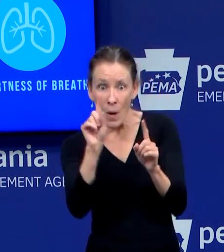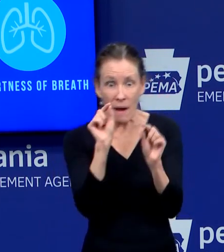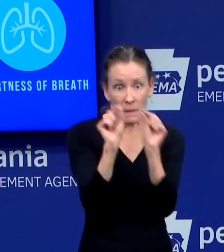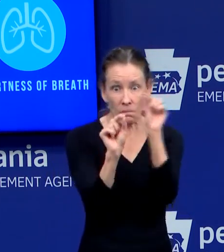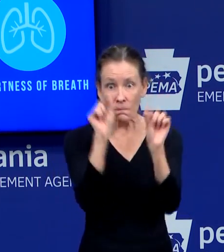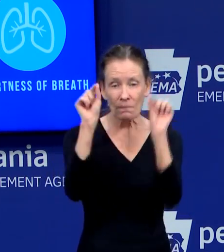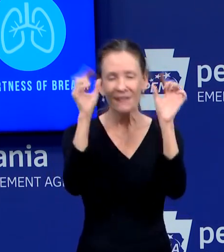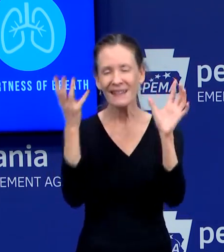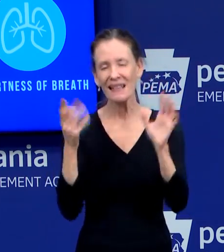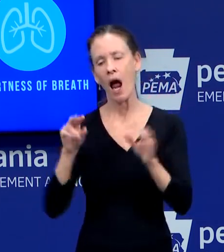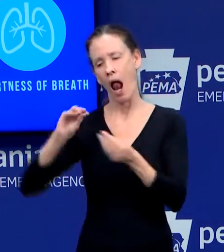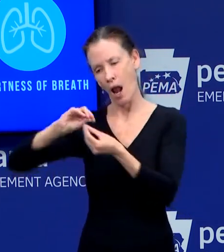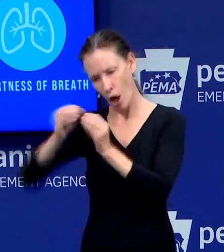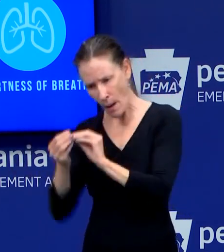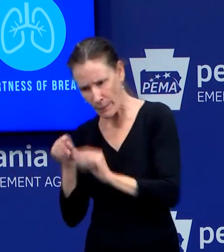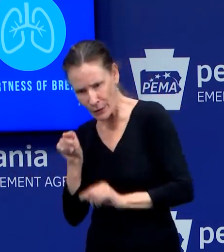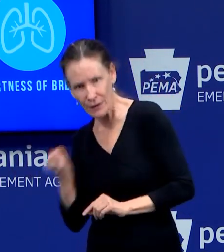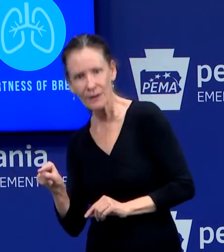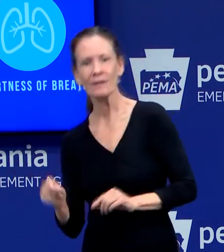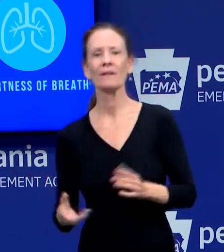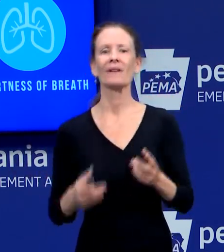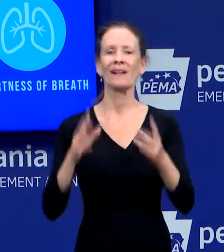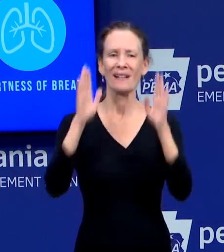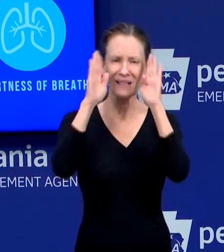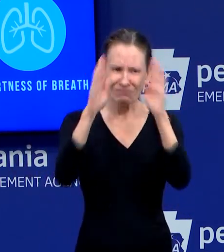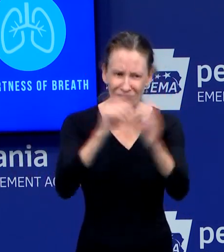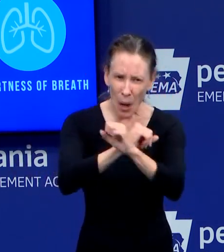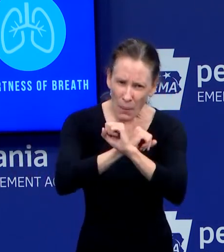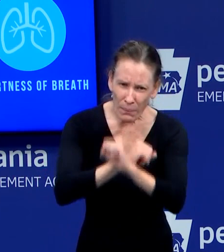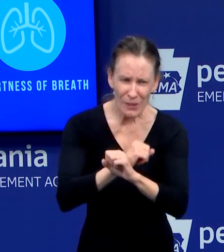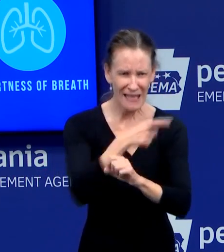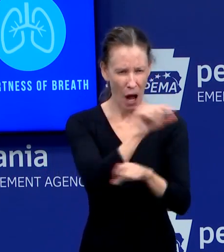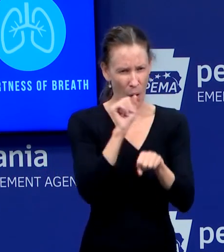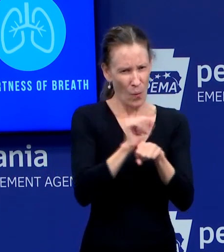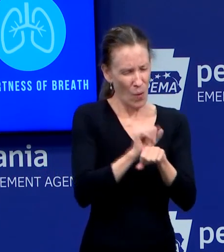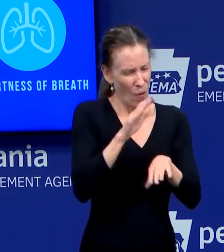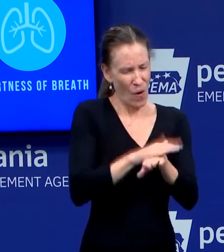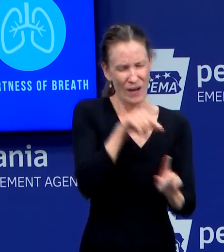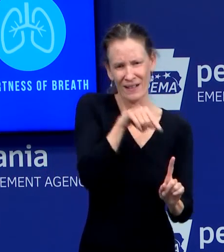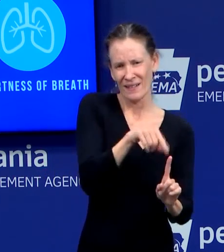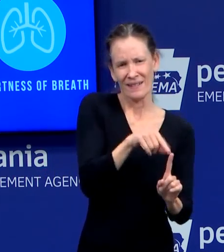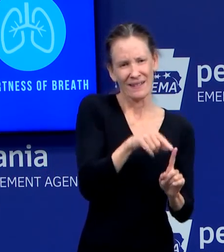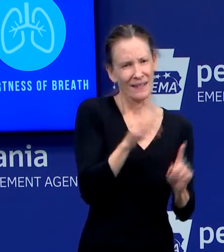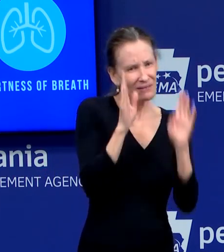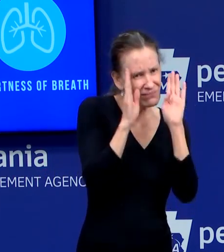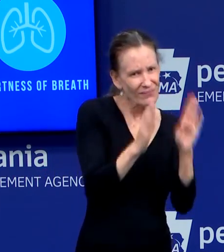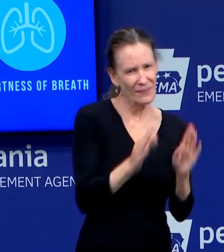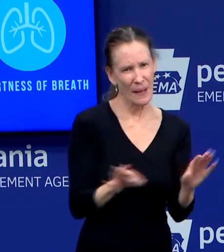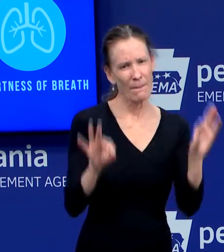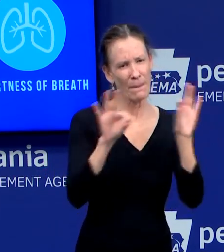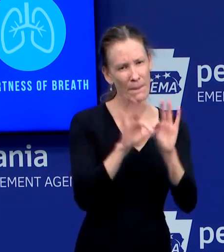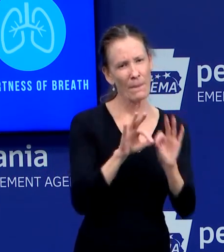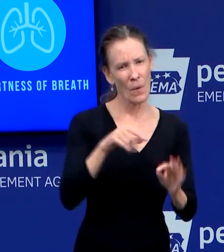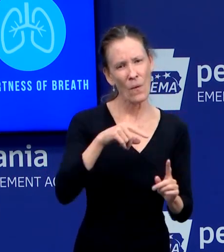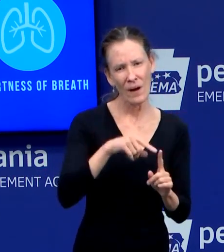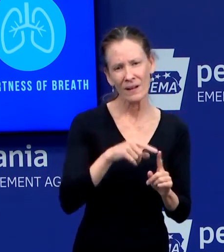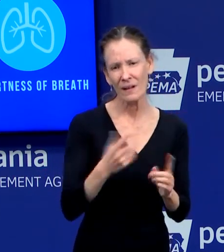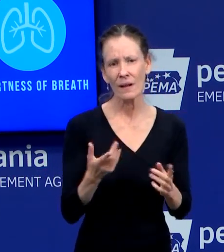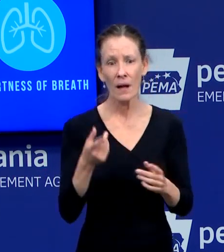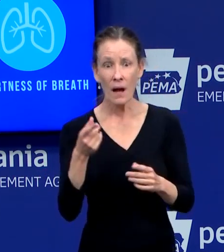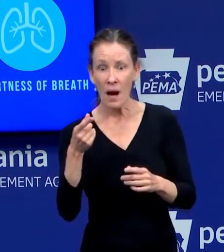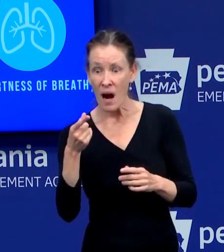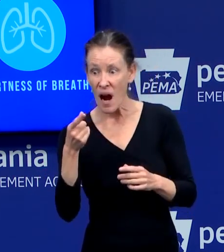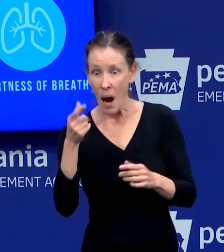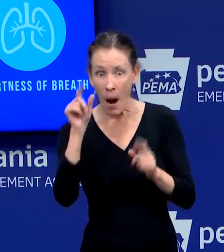et cetera, because I think that that's important now. But to know the, the, the township of someone is, I mean, if someone